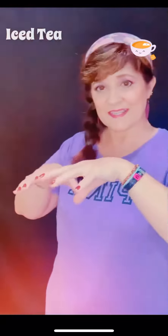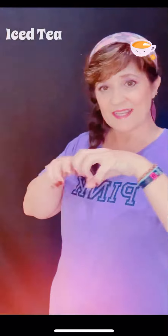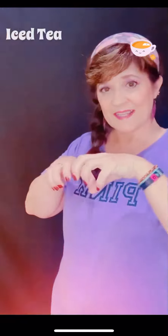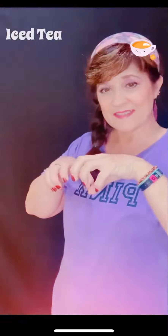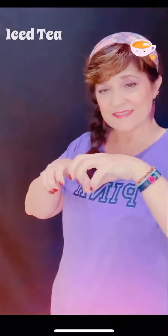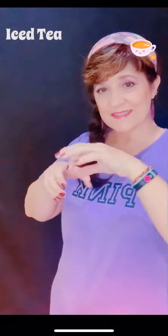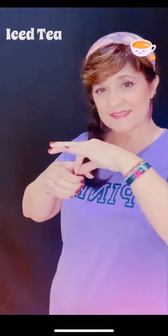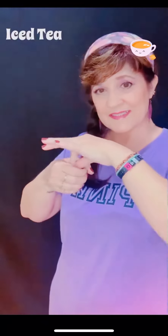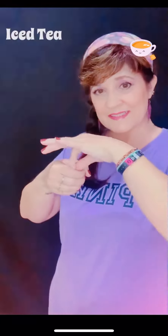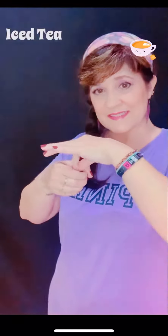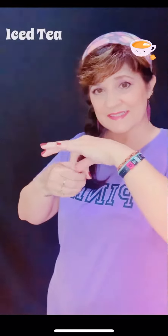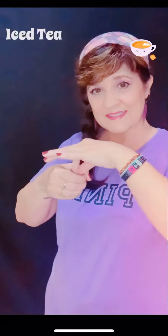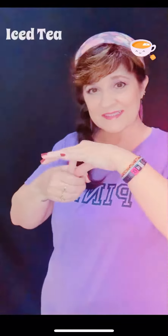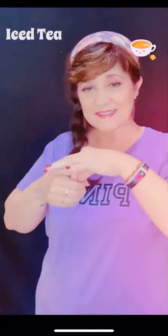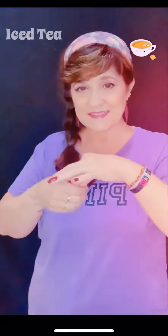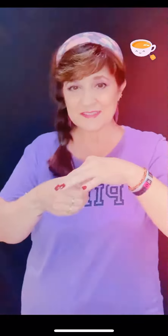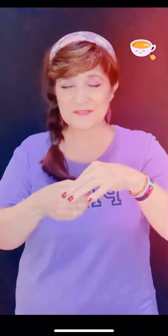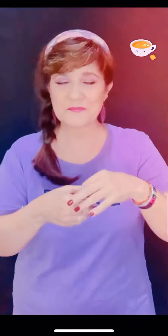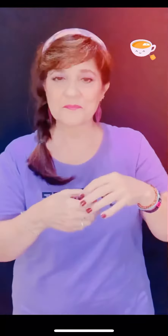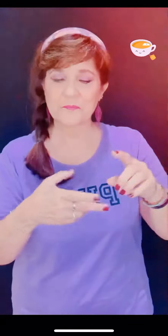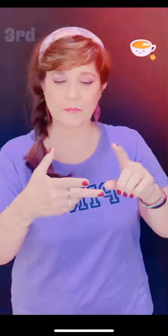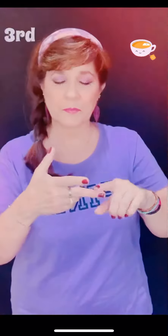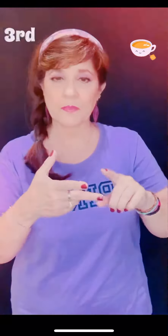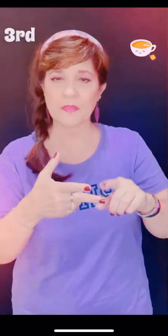Defaults you have run this biggest way